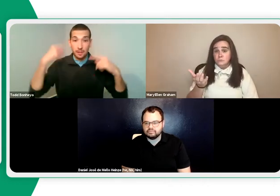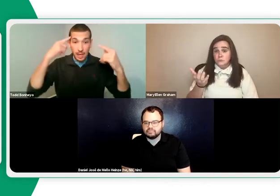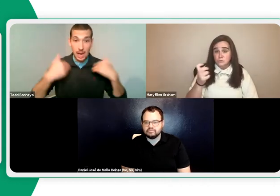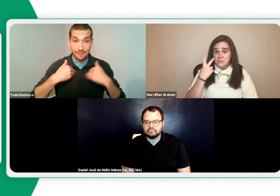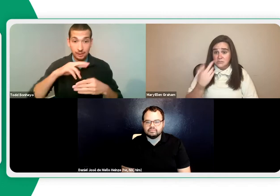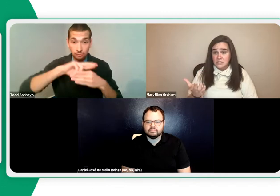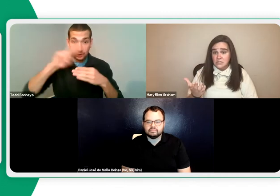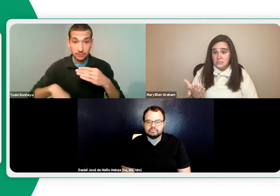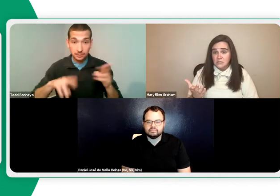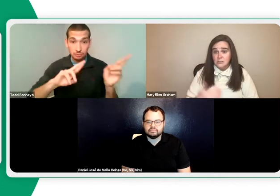really is a true mixture there.